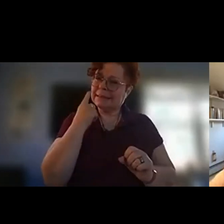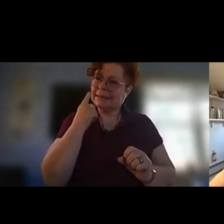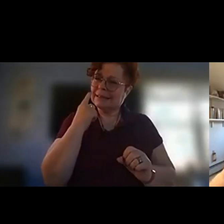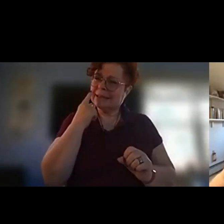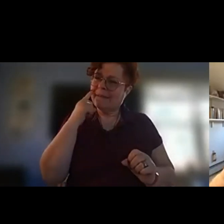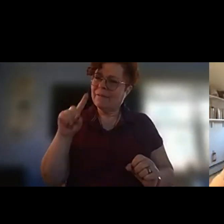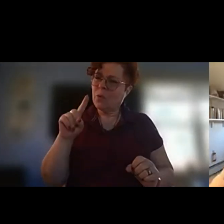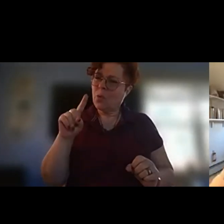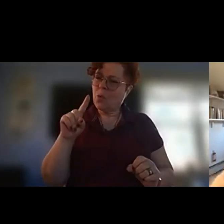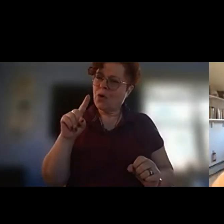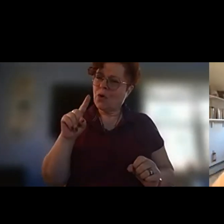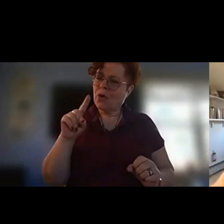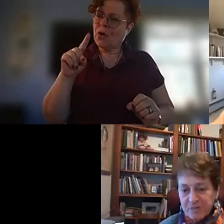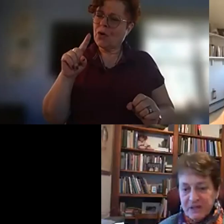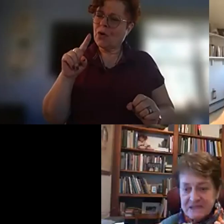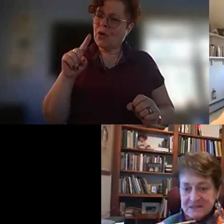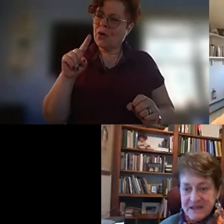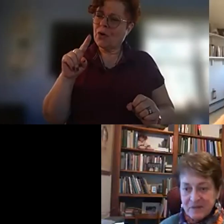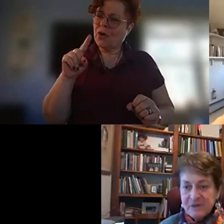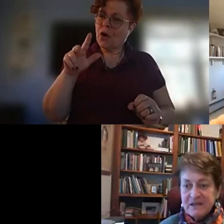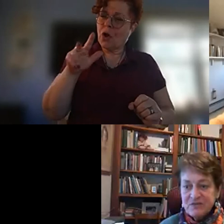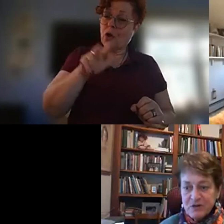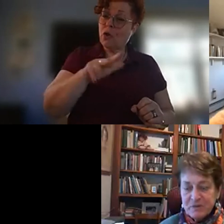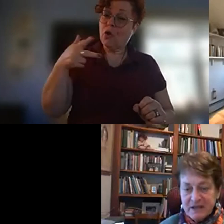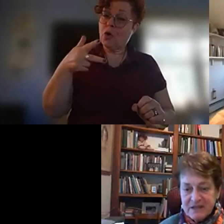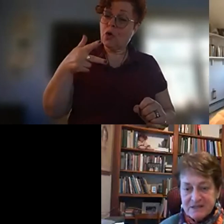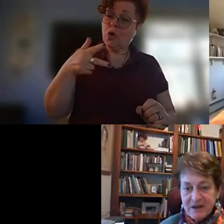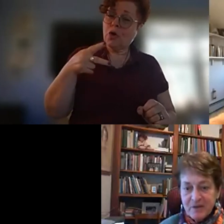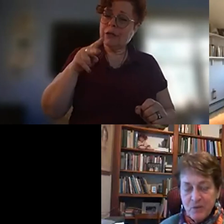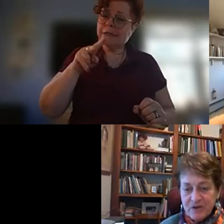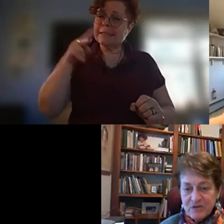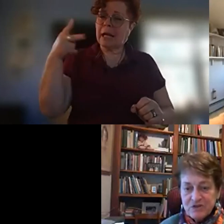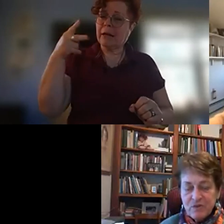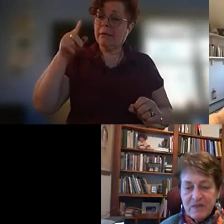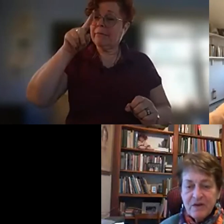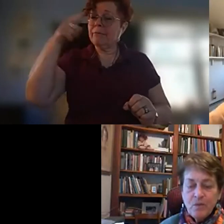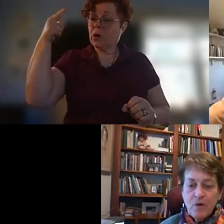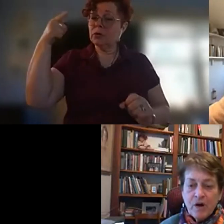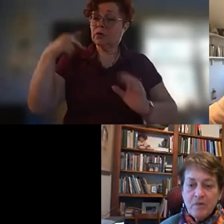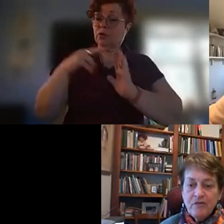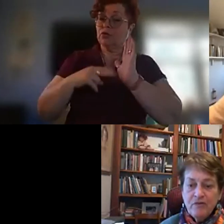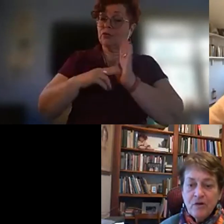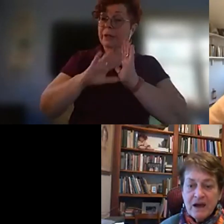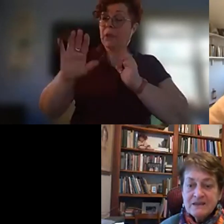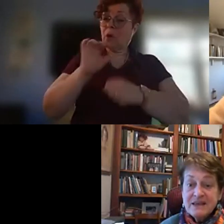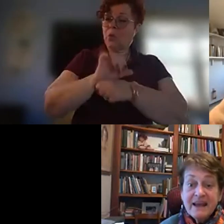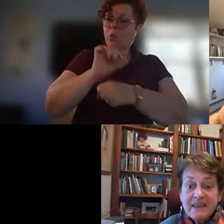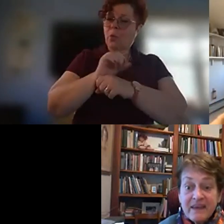the third place second place first place uh winners to read their work before i say anything